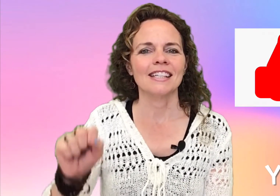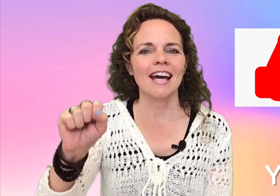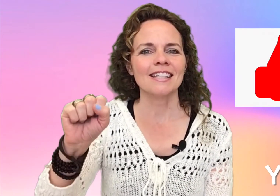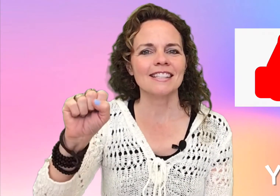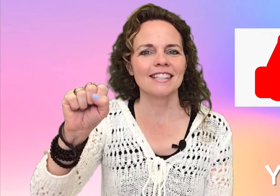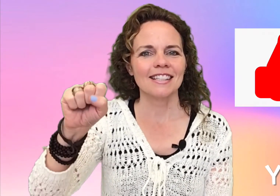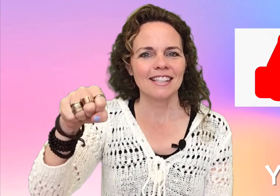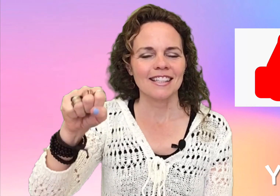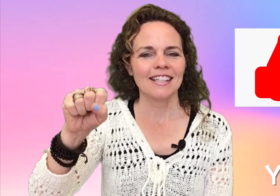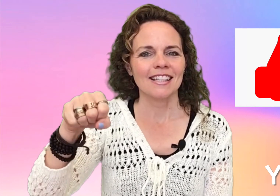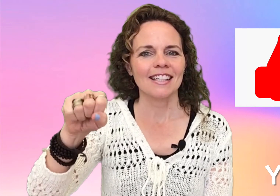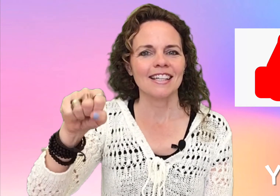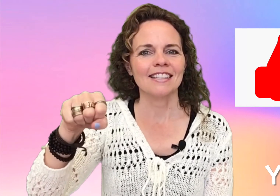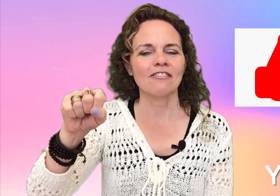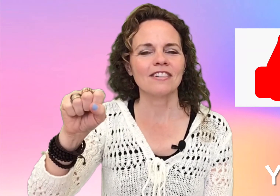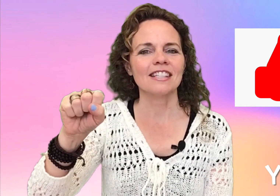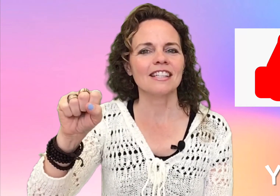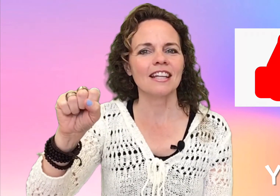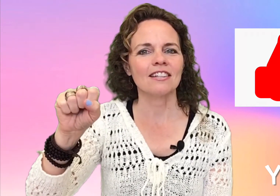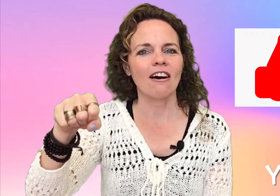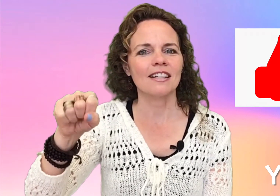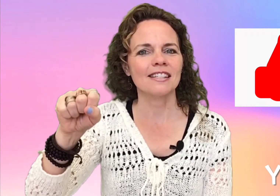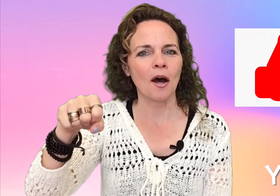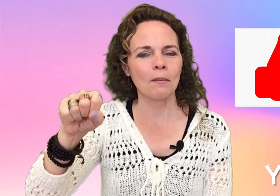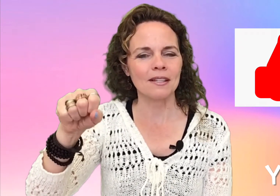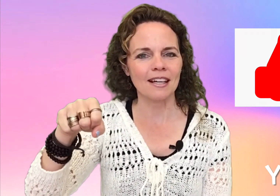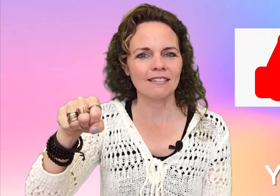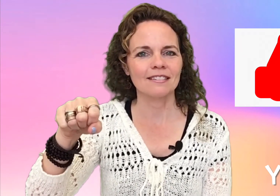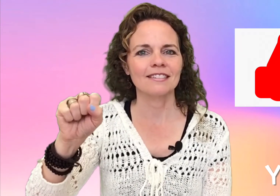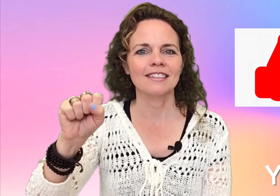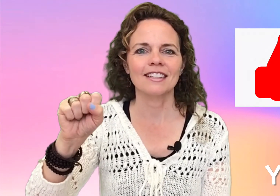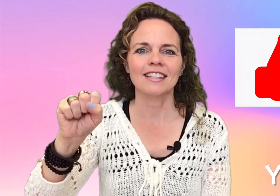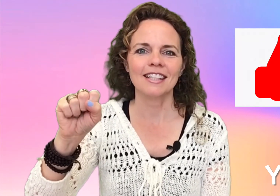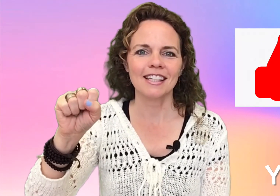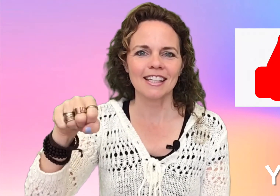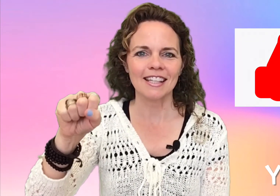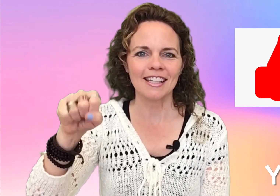Yes is a fist that nods up and down. Yes.